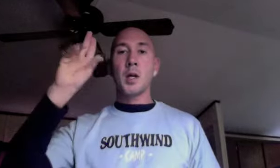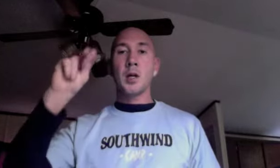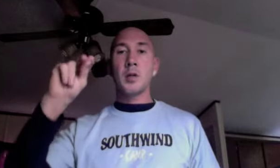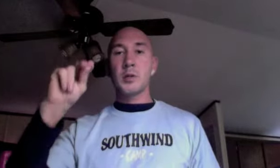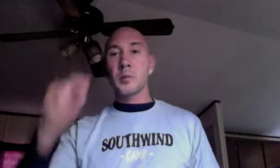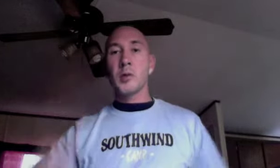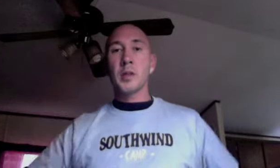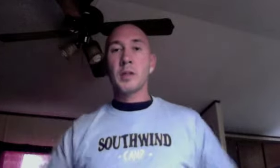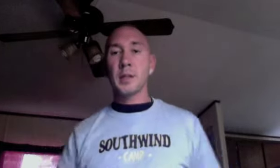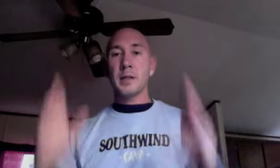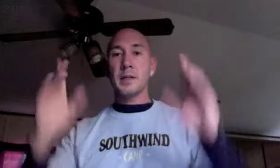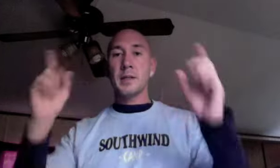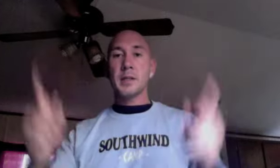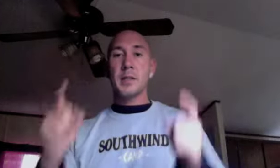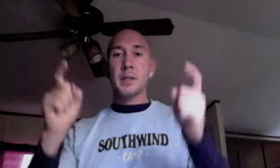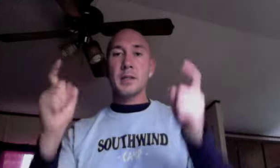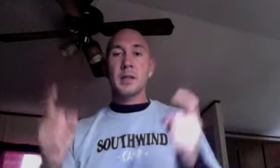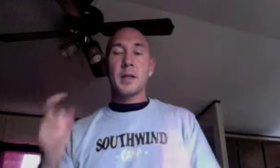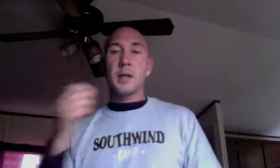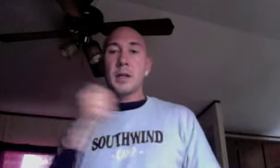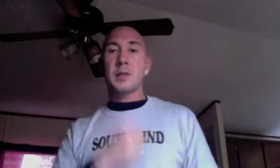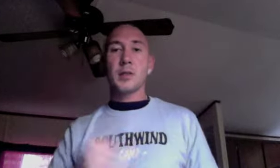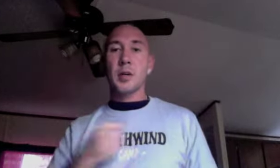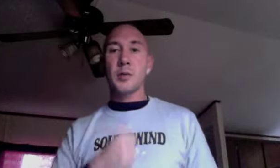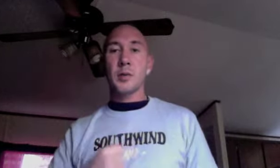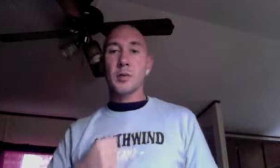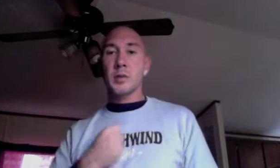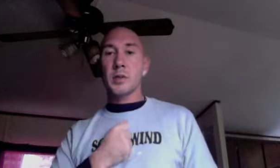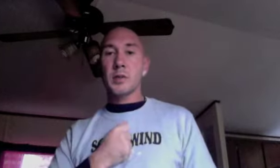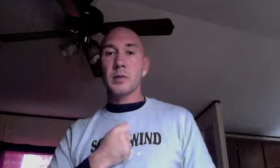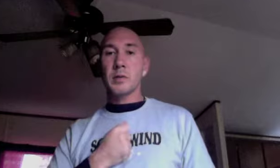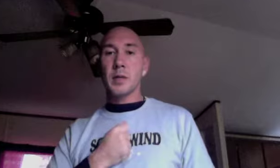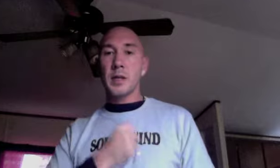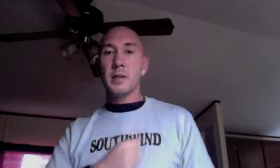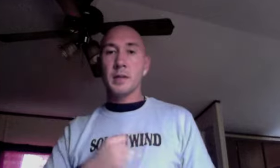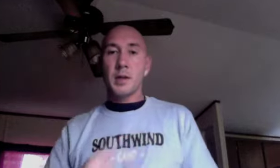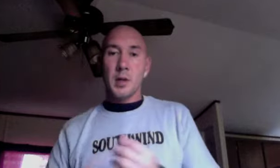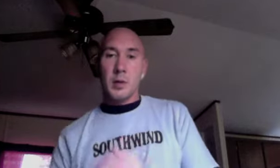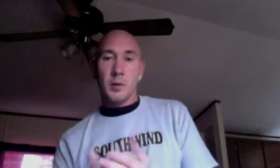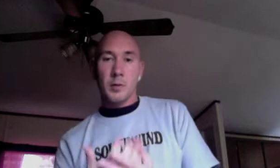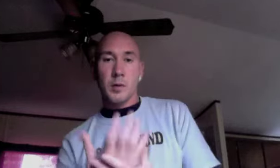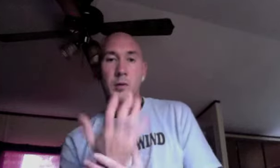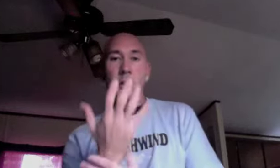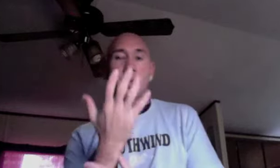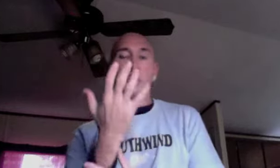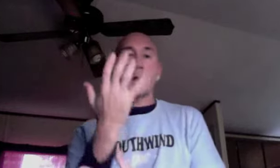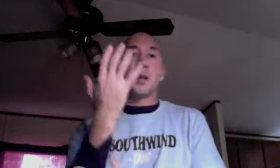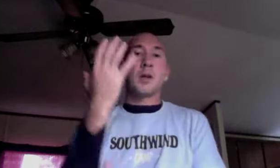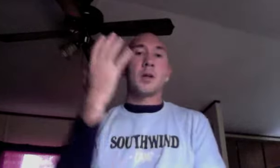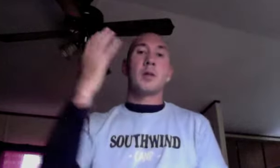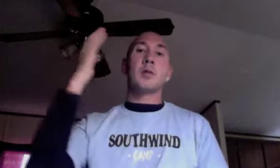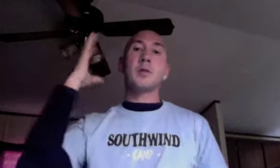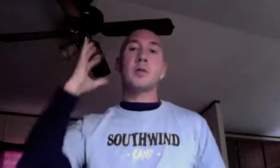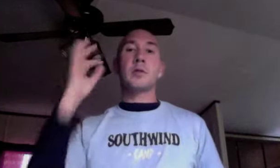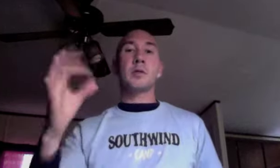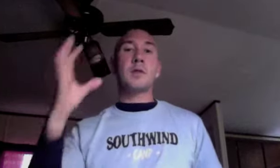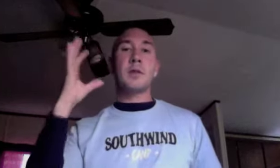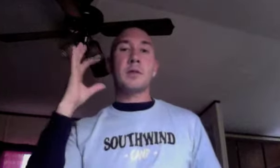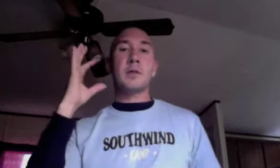No more let sins and sorrows, with an S, grow. Nor thorns infest the ground.